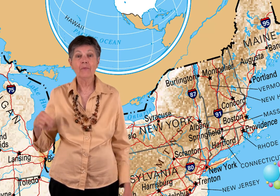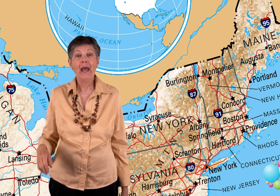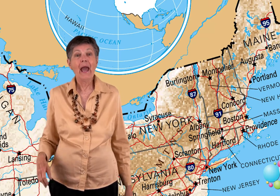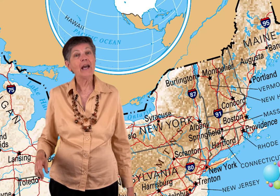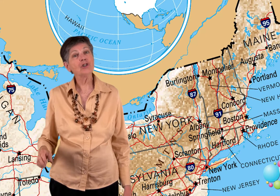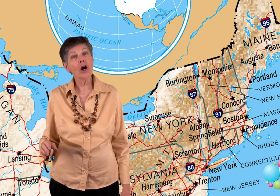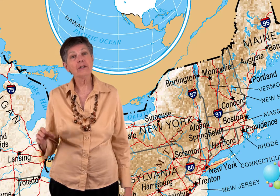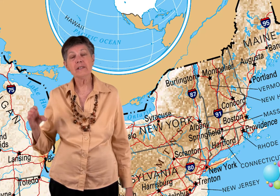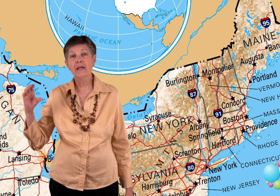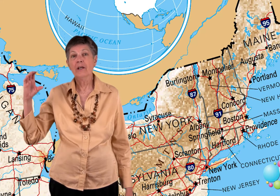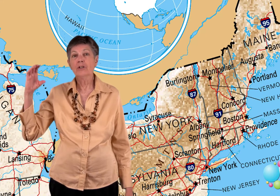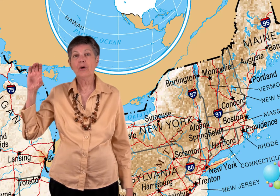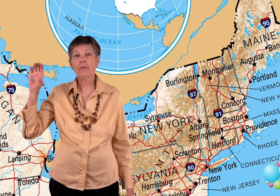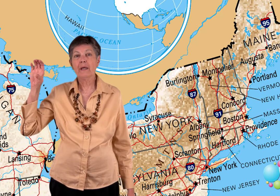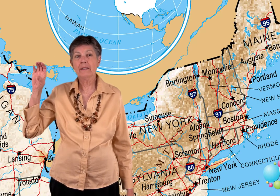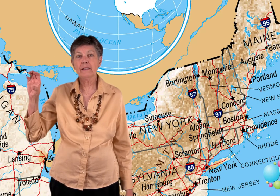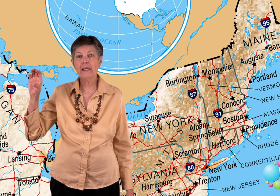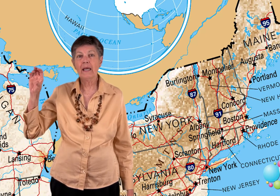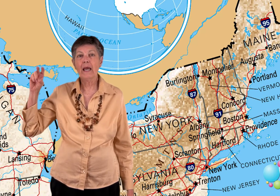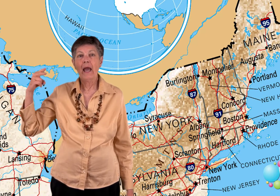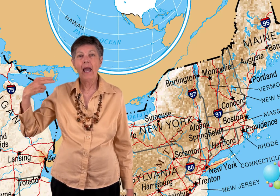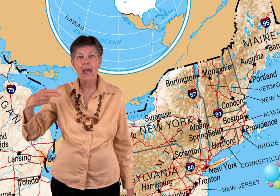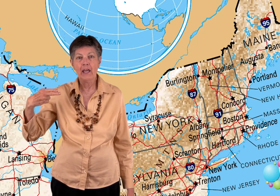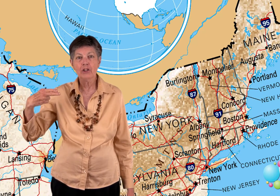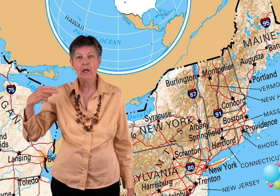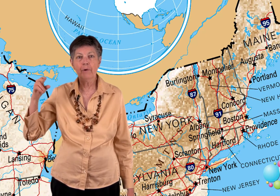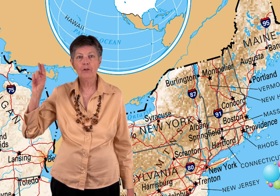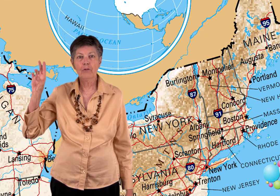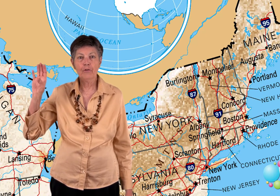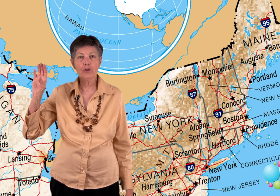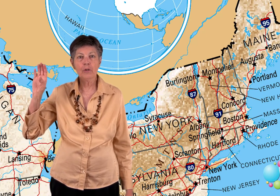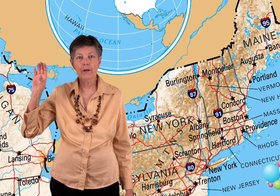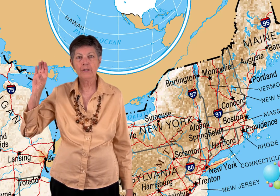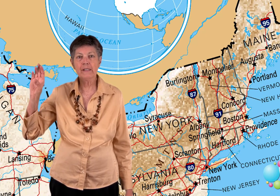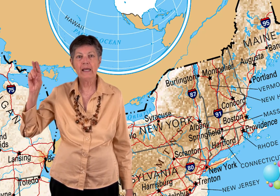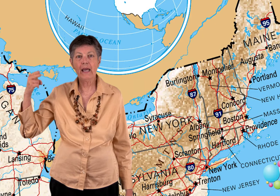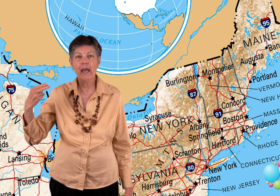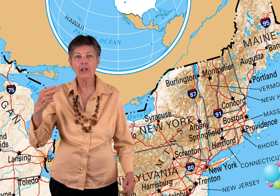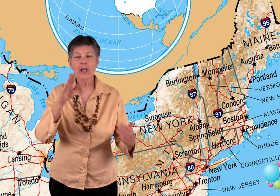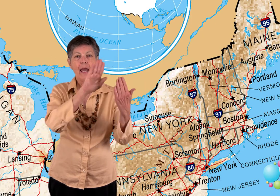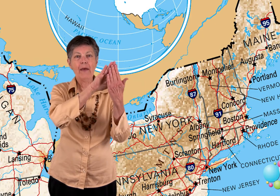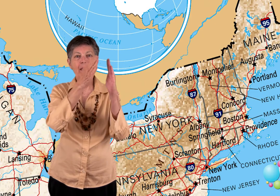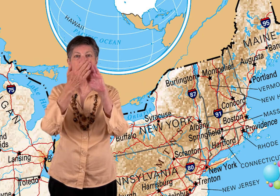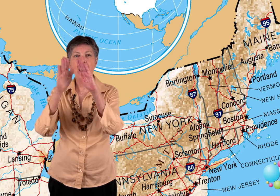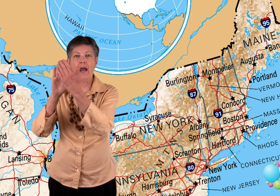and Charleston, so it would be a C-H. I'm going to do the first two letters, C-H, and then town.